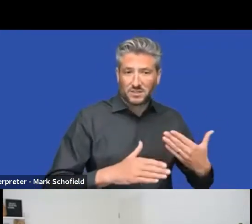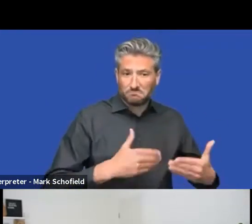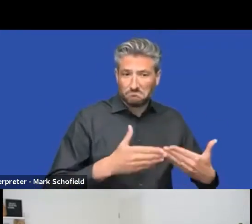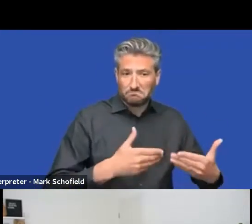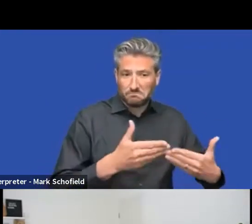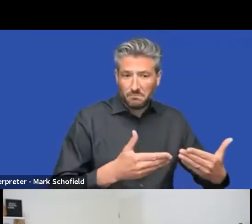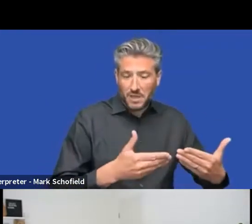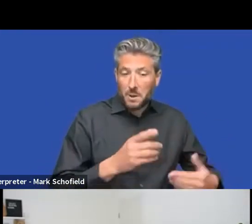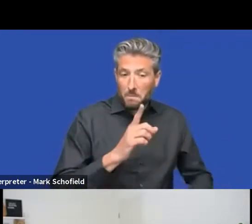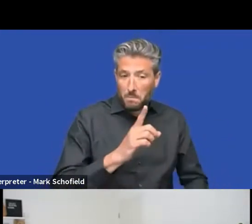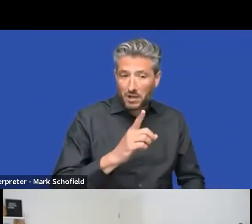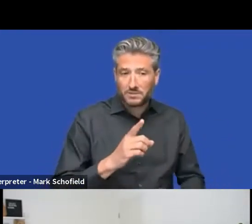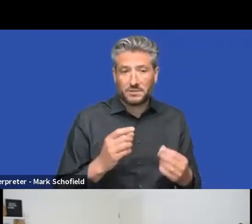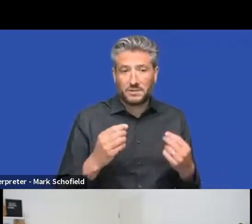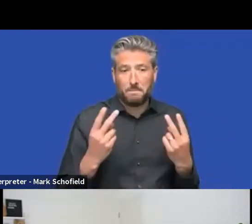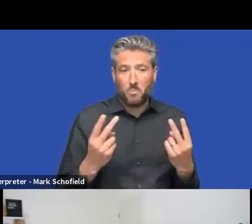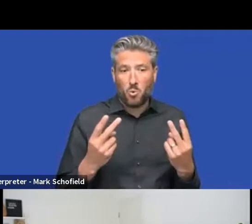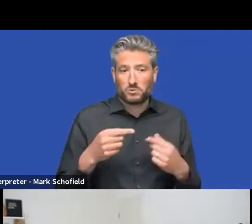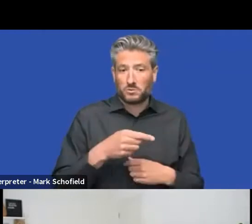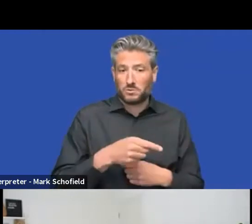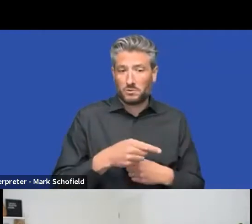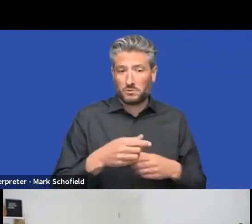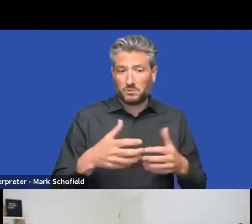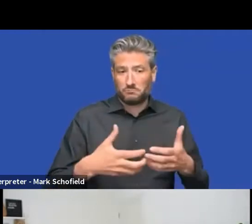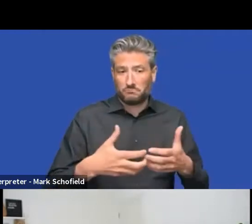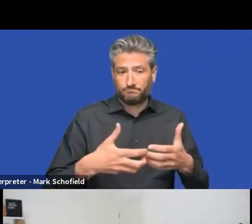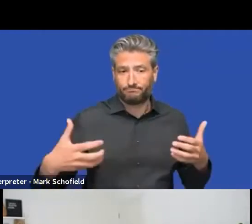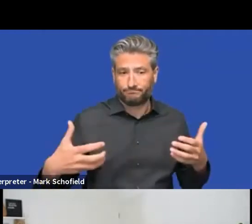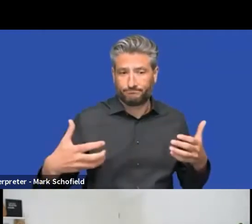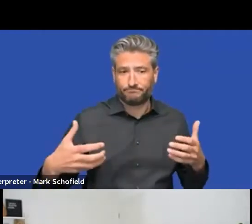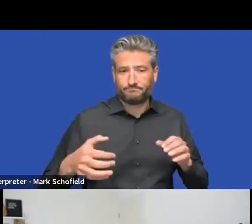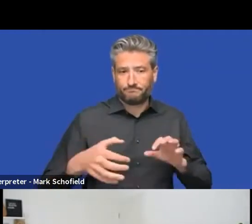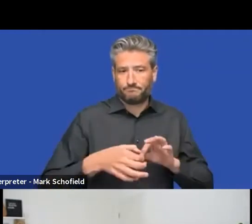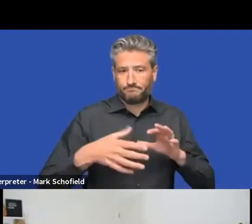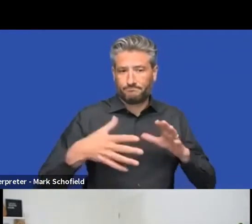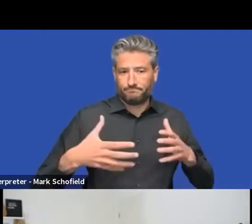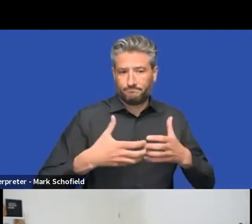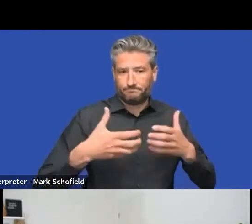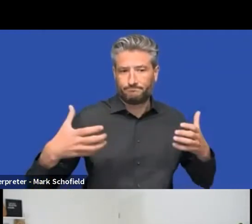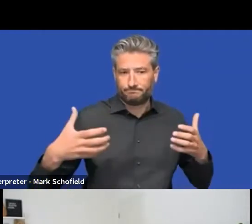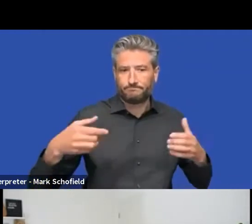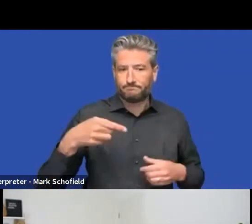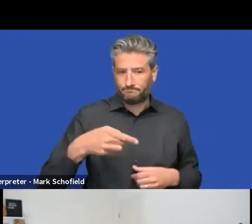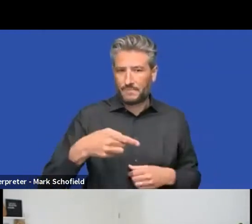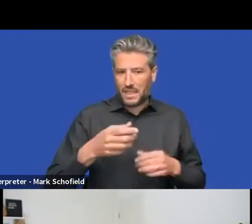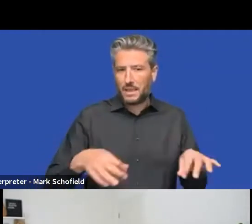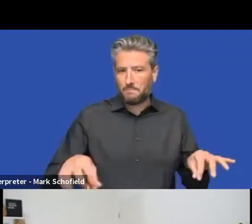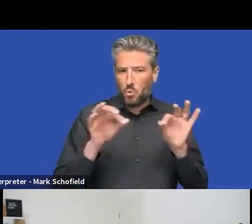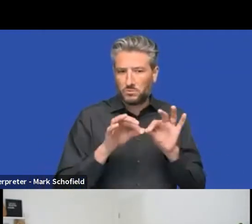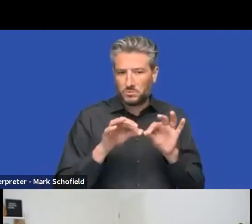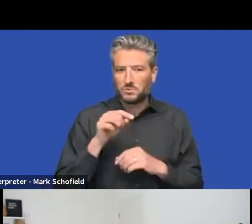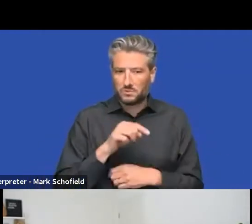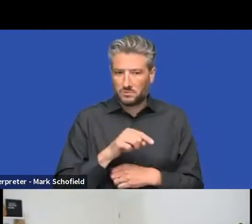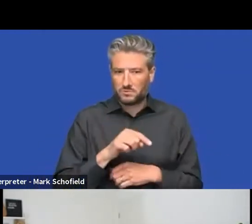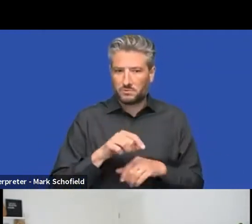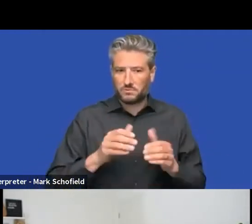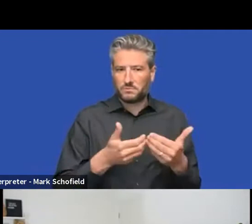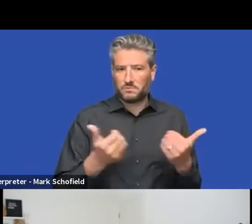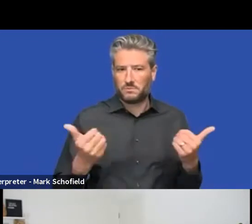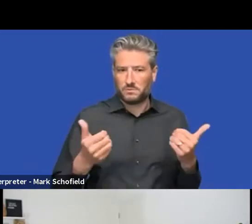really important to us, uh, and continues to be, uh, um, uh, yeah, so now I got off on a tangent. So